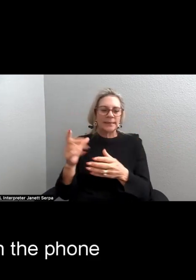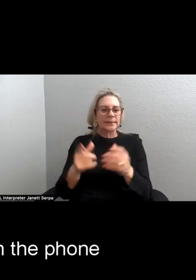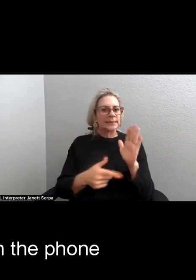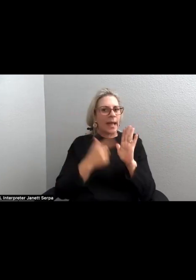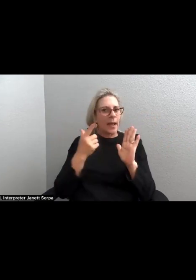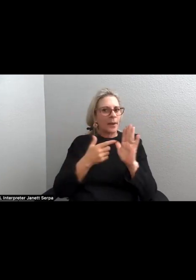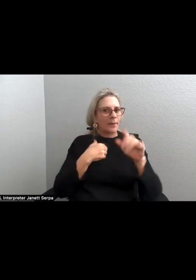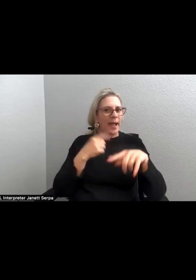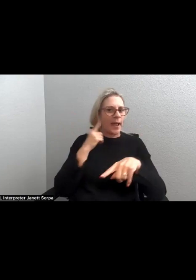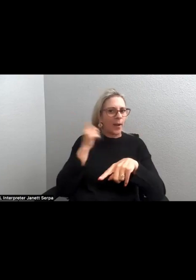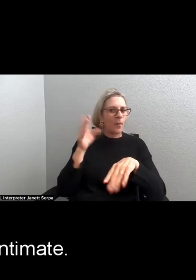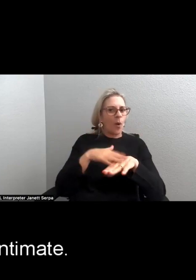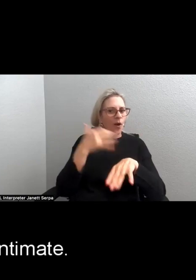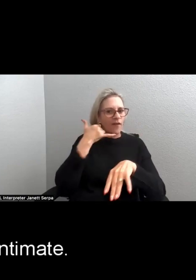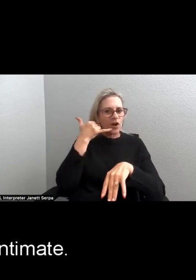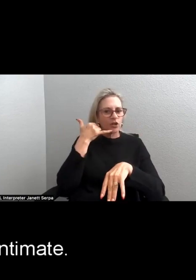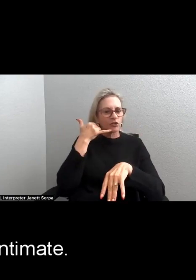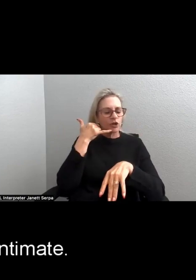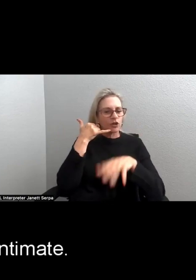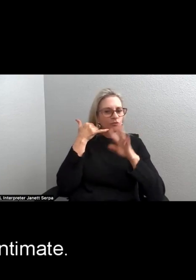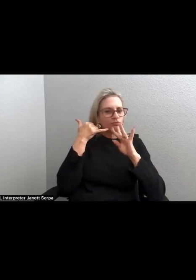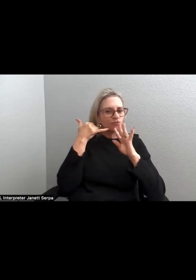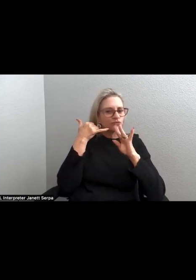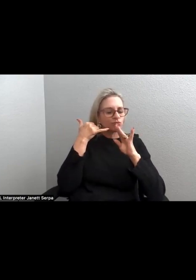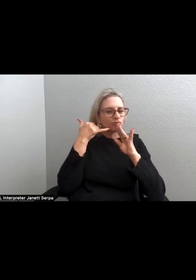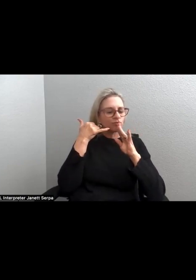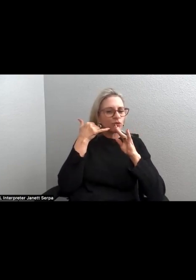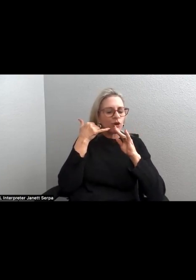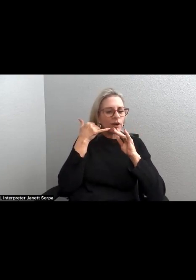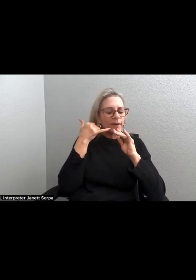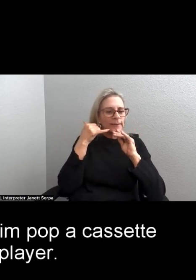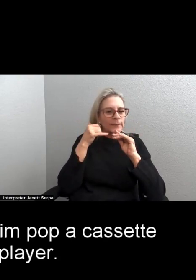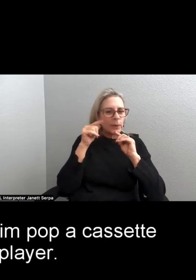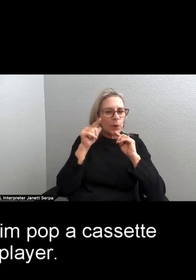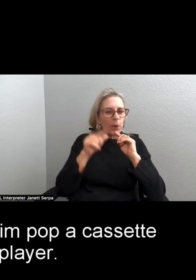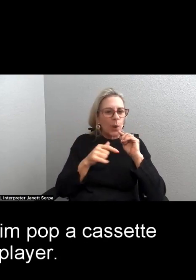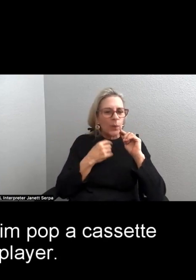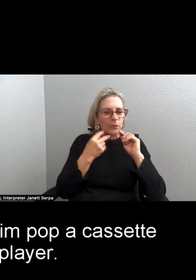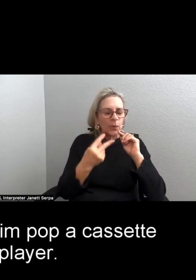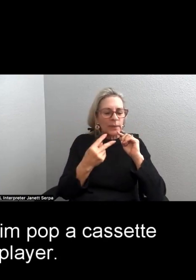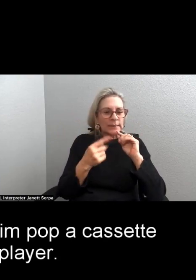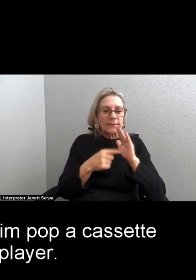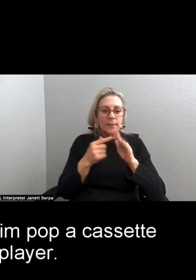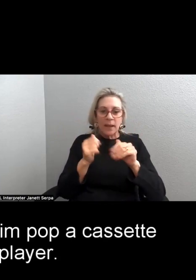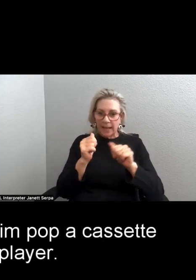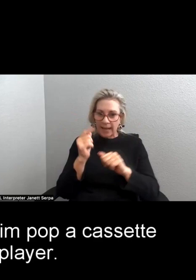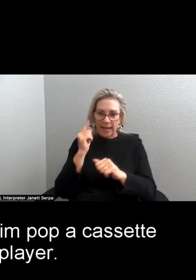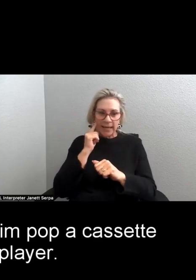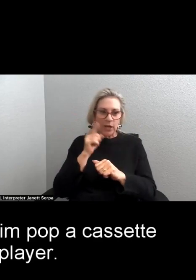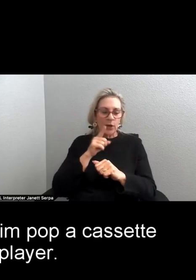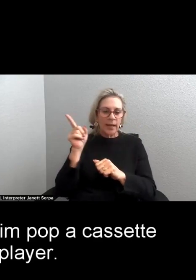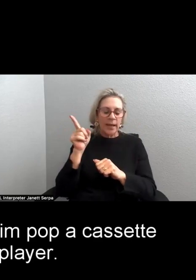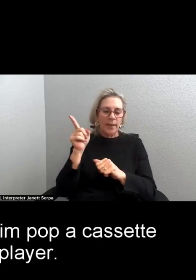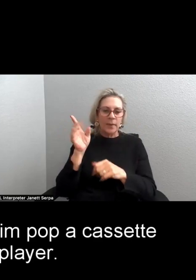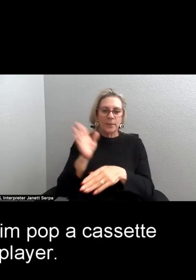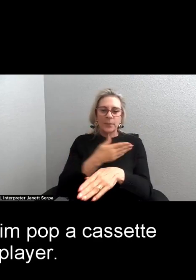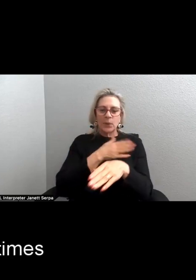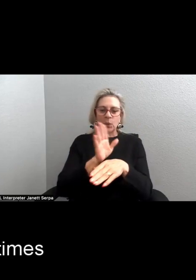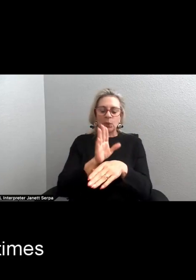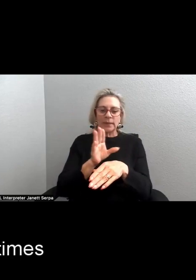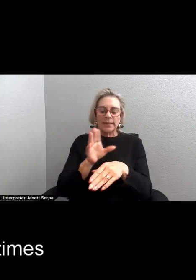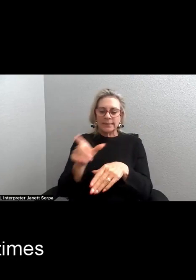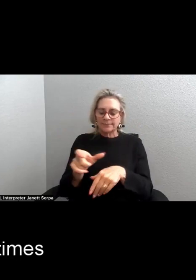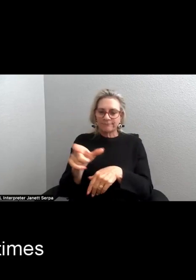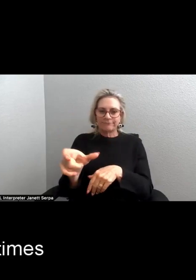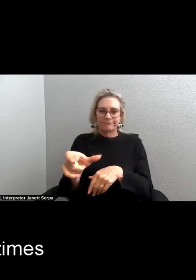hear him on the phone low and intimate. Sometimes, I hear him pop a cassette into his player.